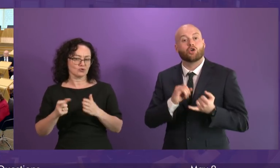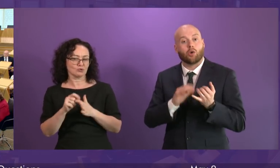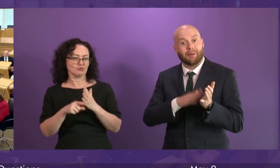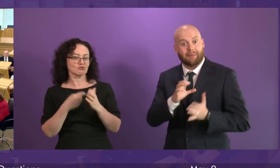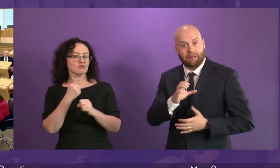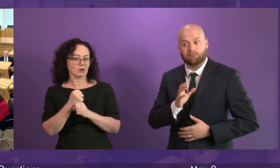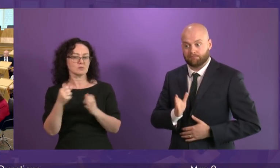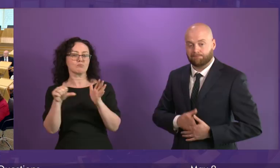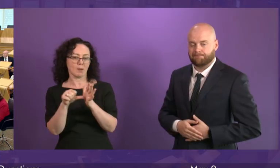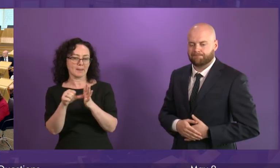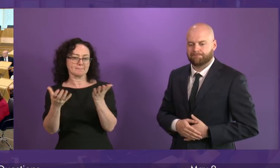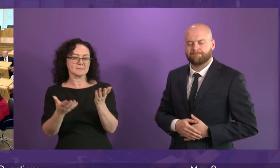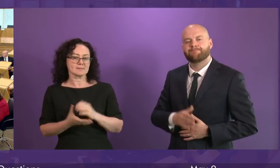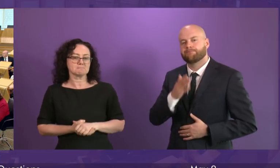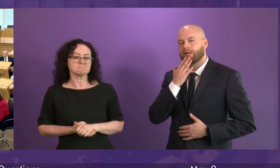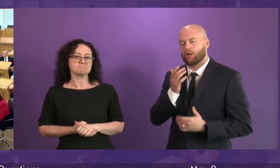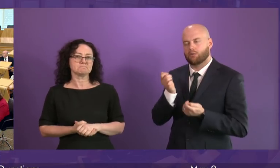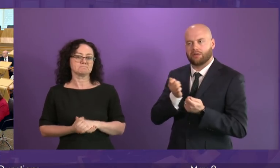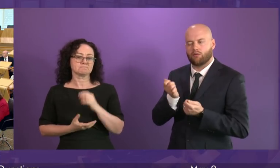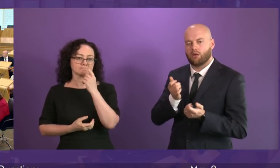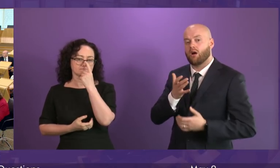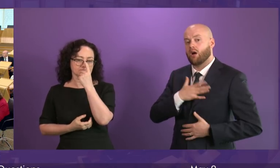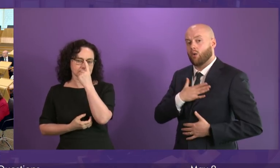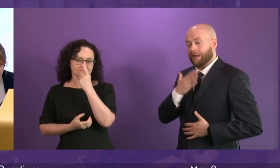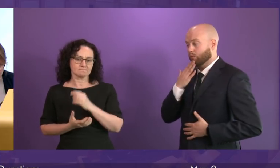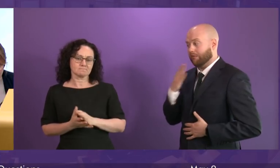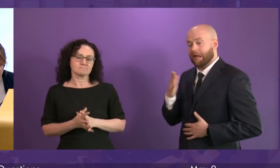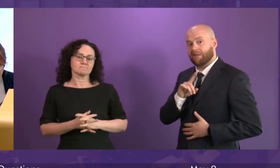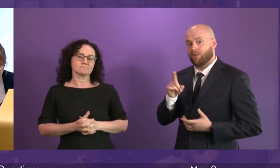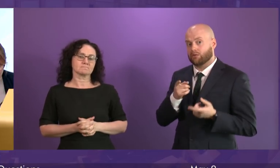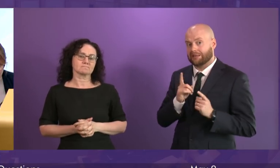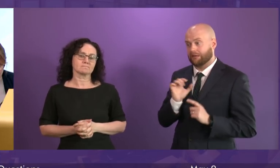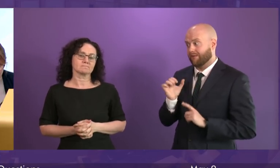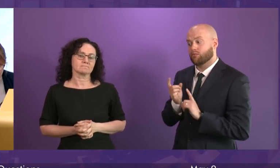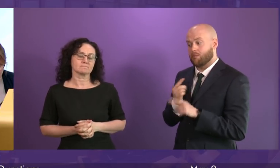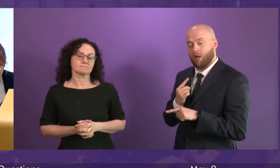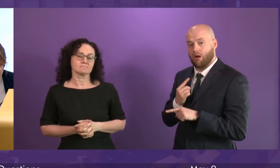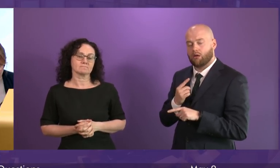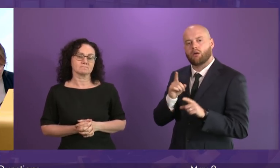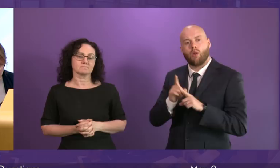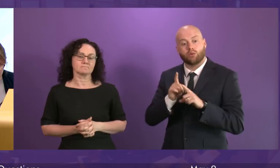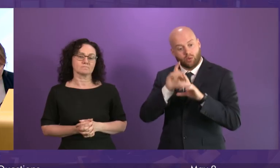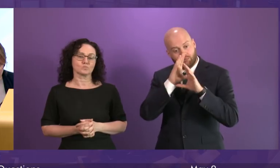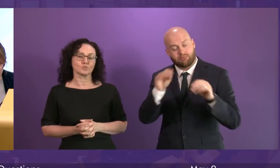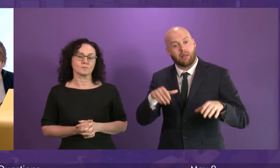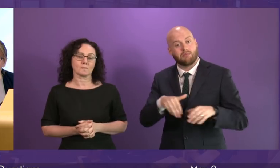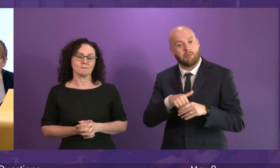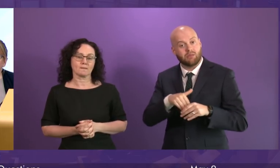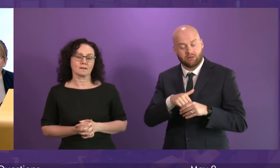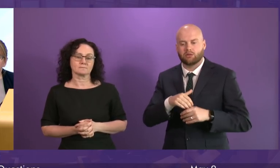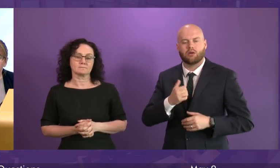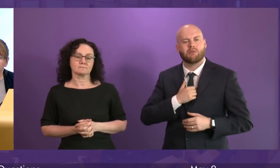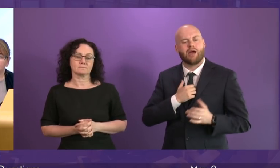Thank you. I'd like to thank the First Minister for that reply and also like to refer members to my register of interests.